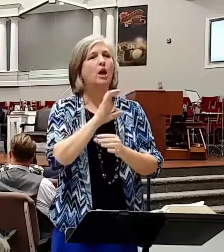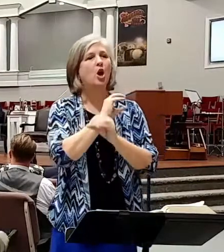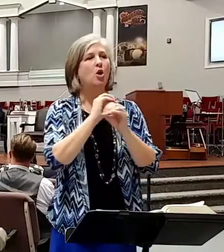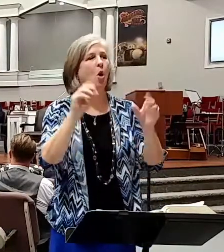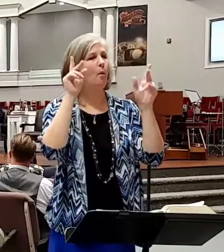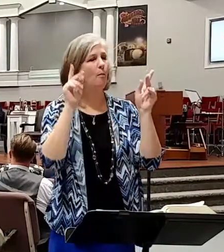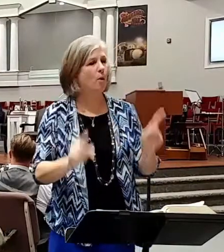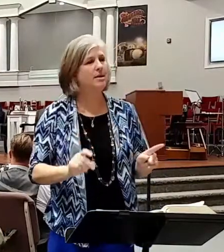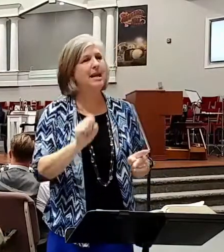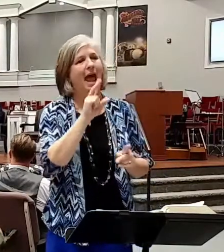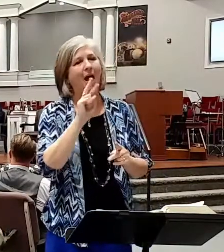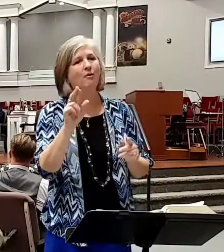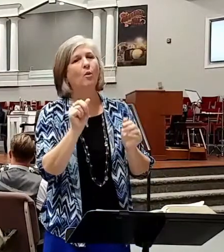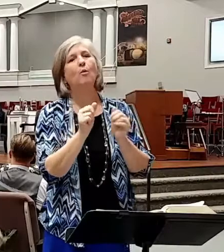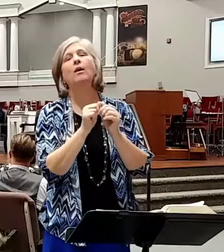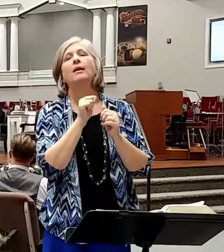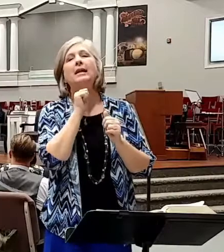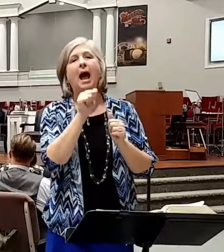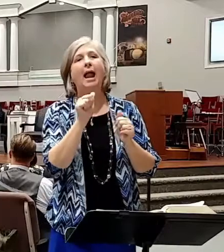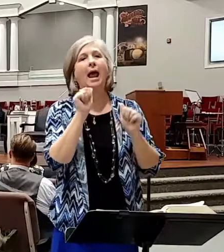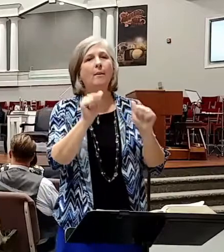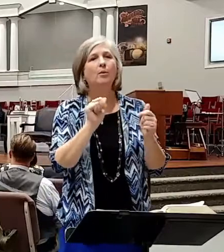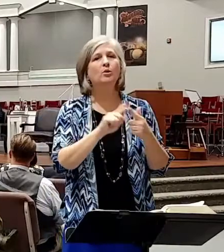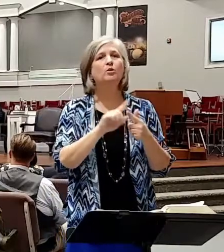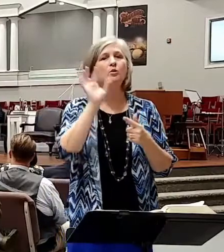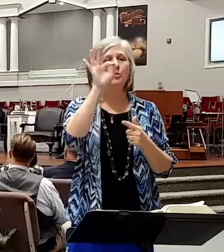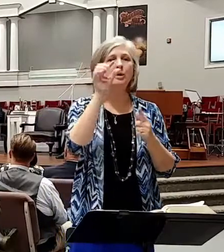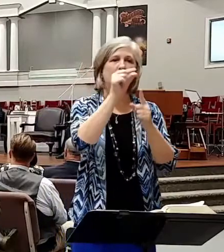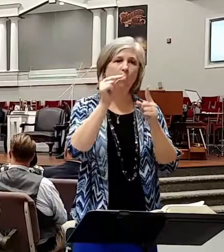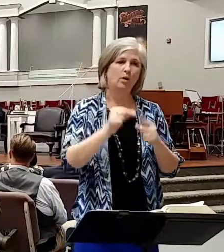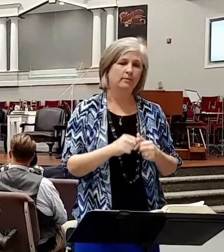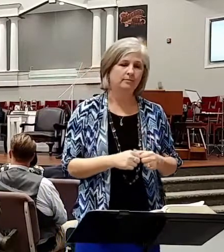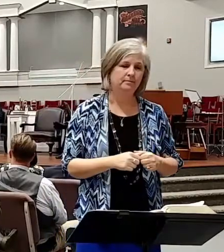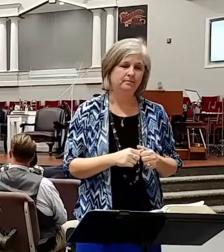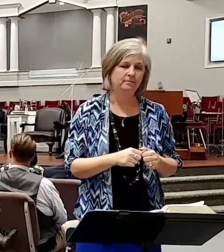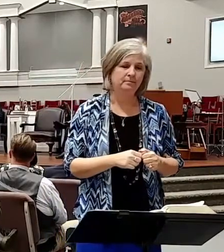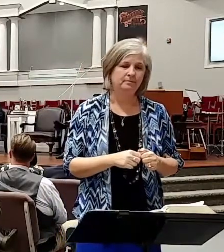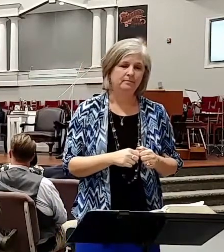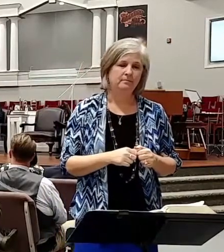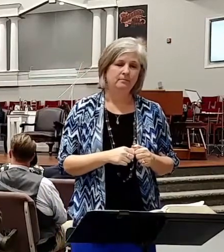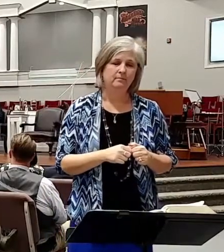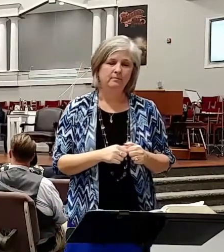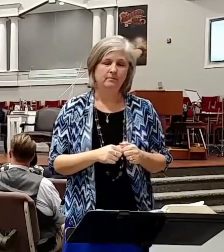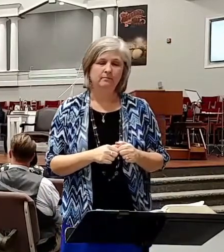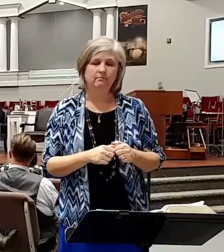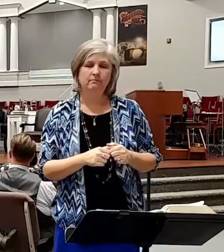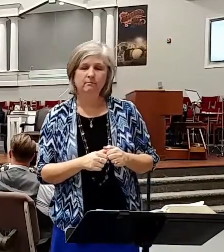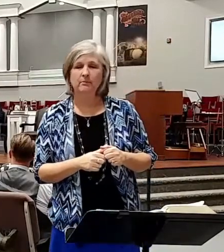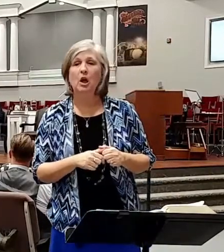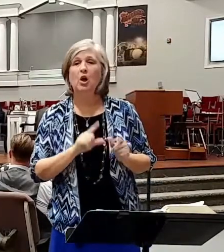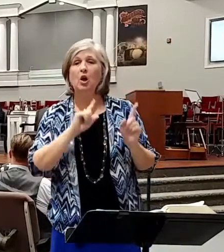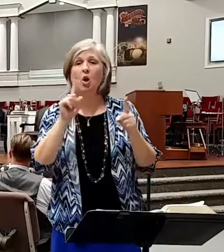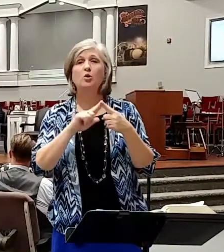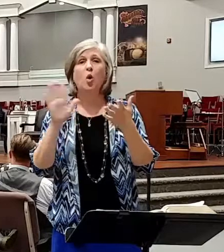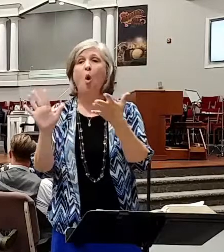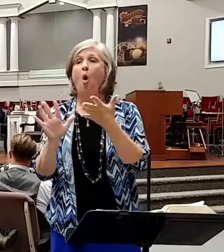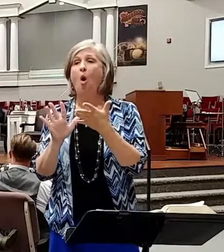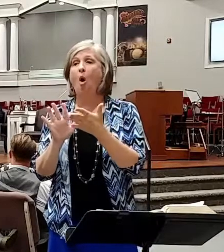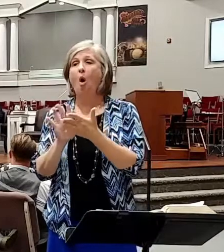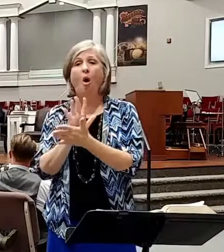unequipped to preach the Word. You can go to a seminary and run out of things to preach. You can